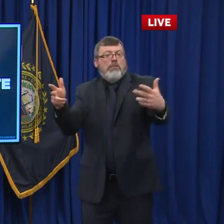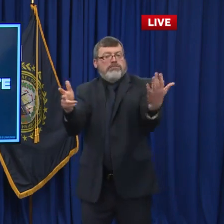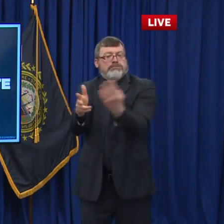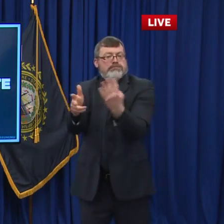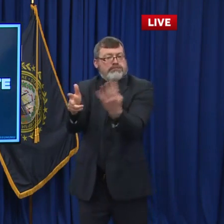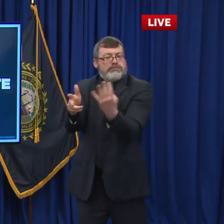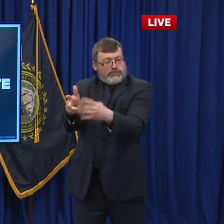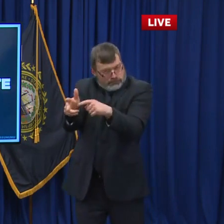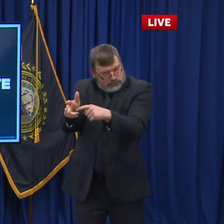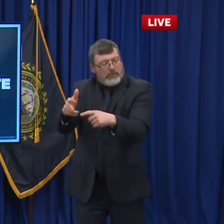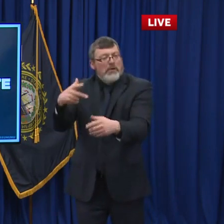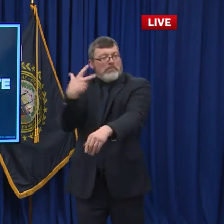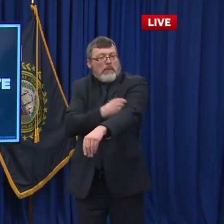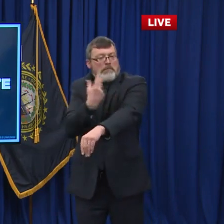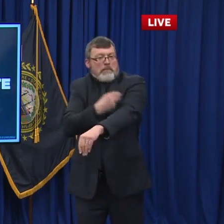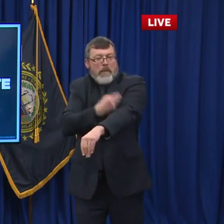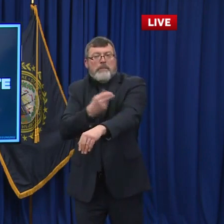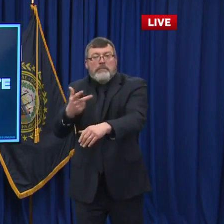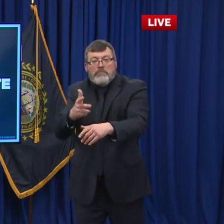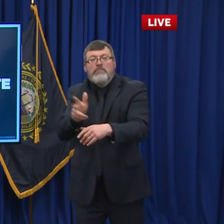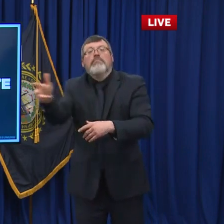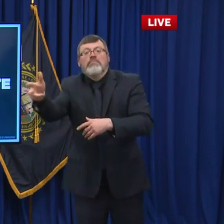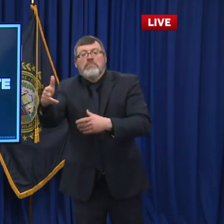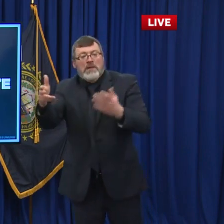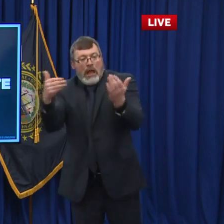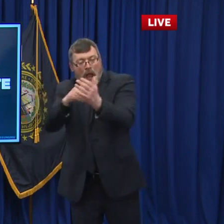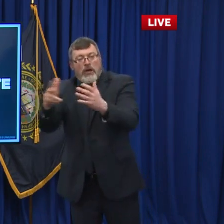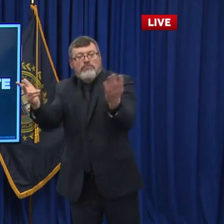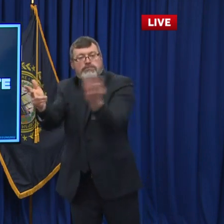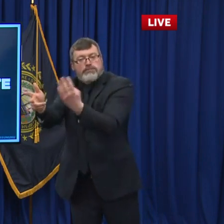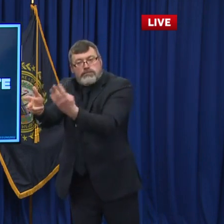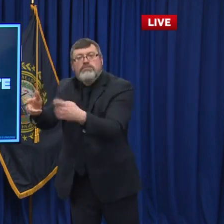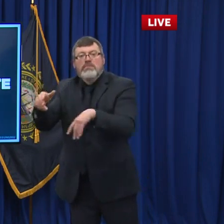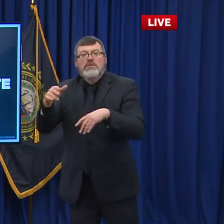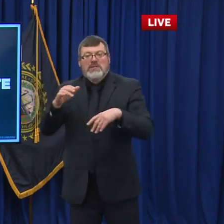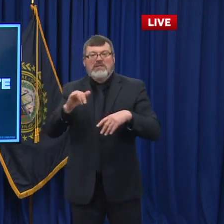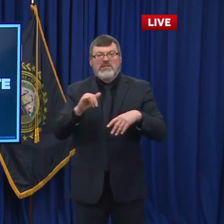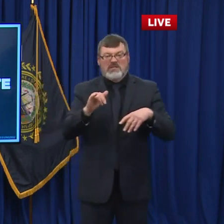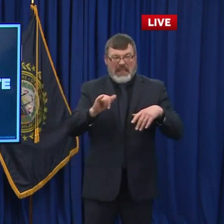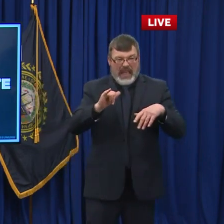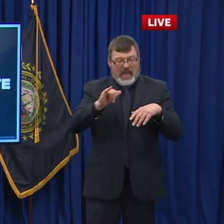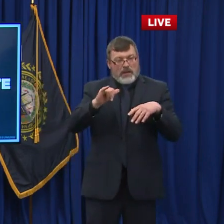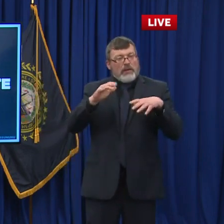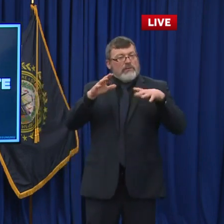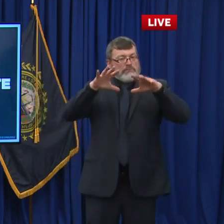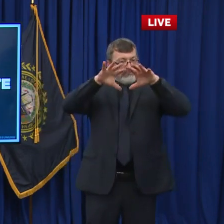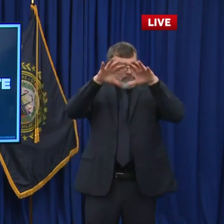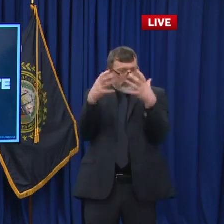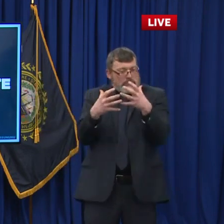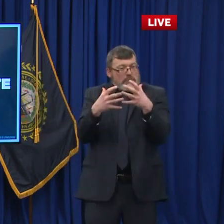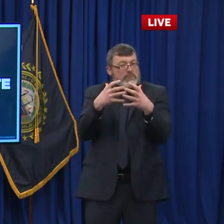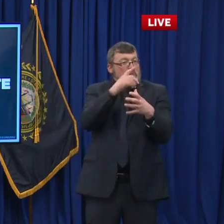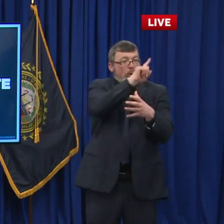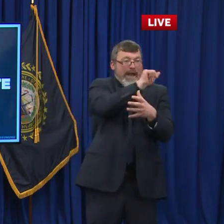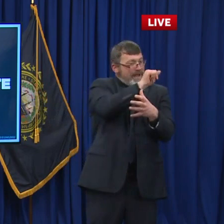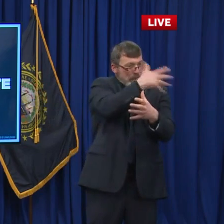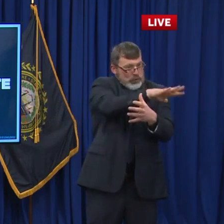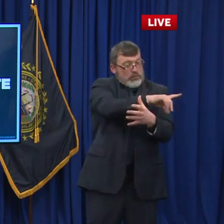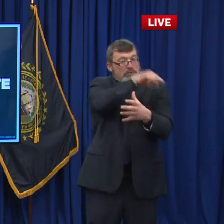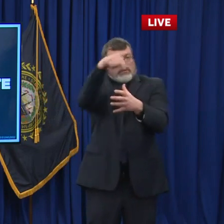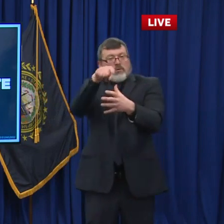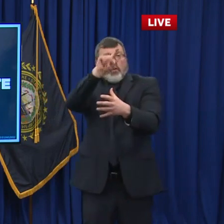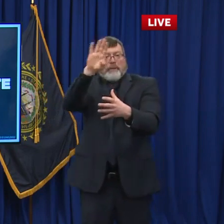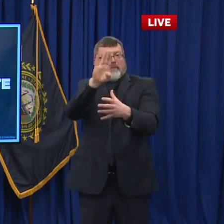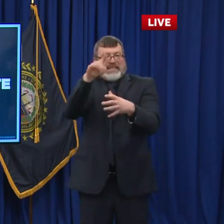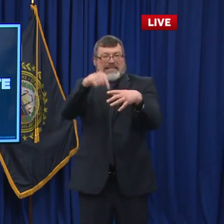registers new in our system. And those appointments are available in April. And then we also have plenty of second dose appointments for